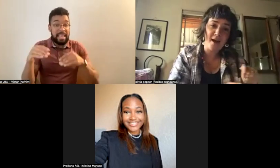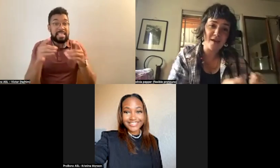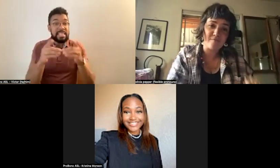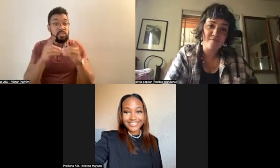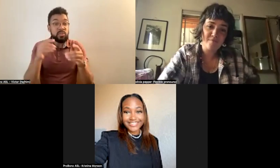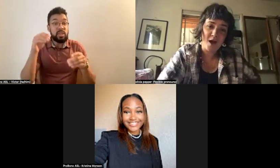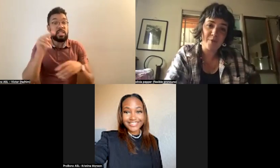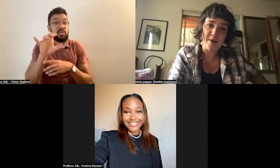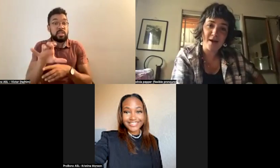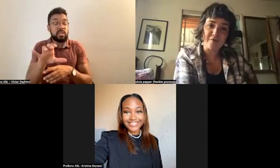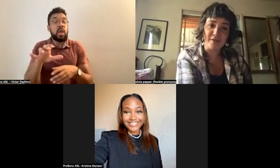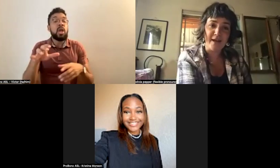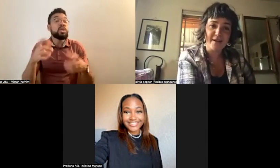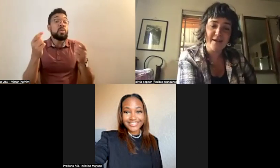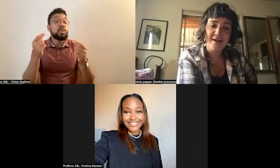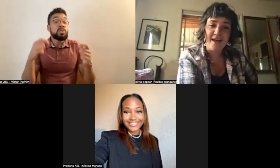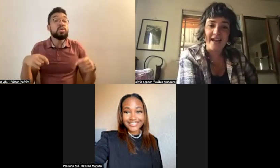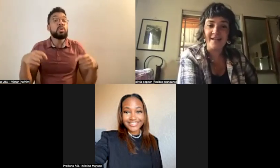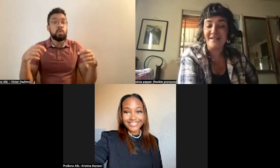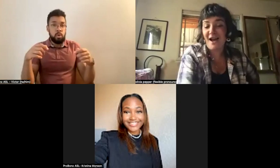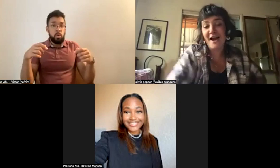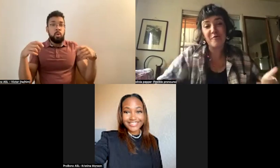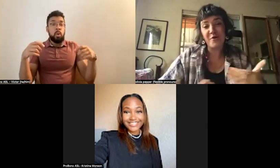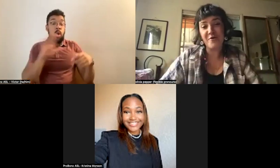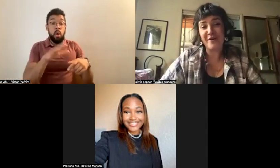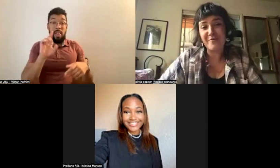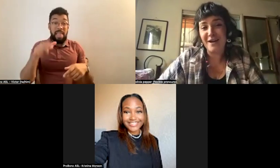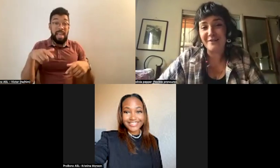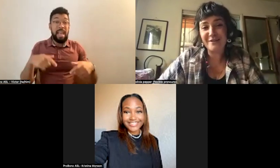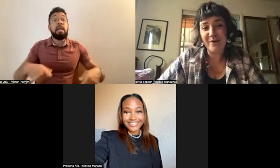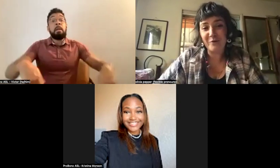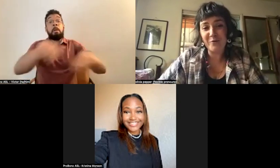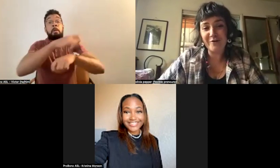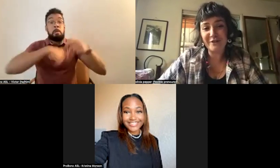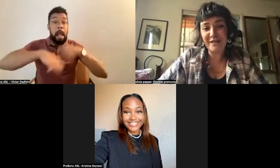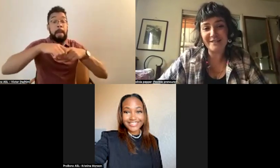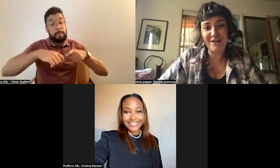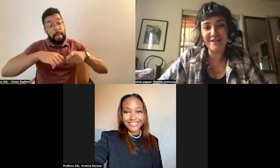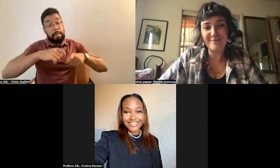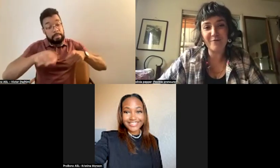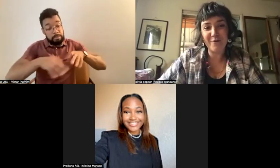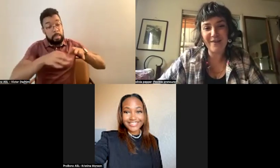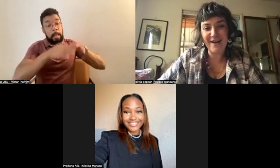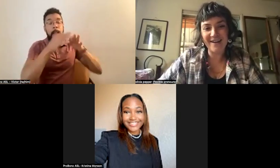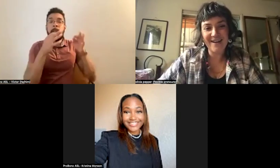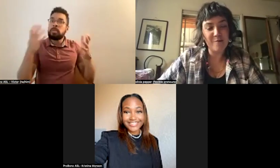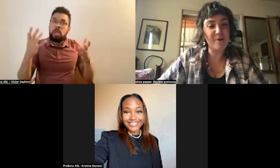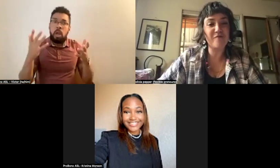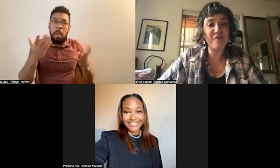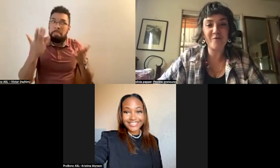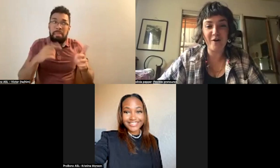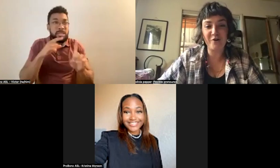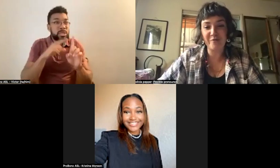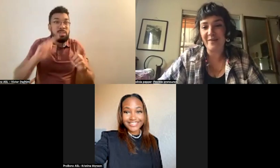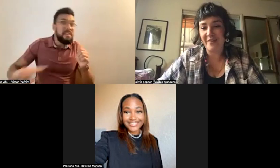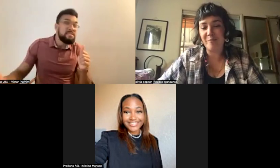tie them up the back of the leg. And I don't know of anyone else who ever wore fishnet stockings before that, but it